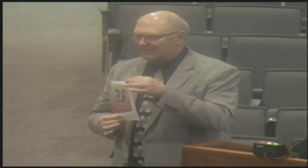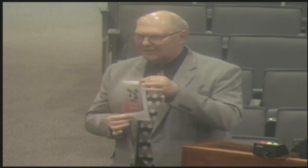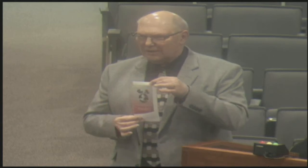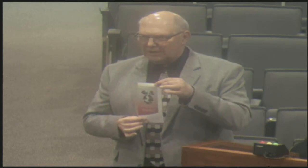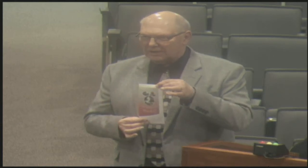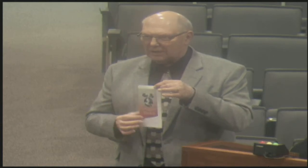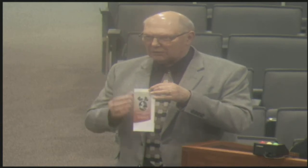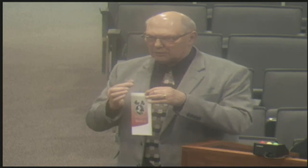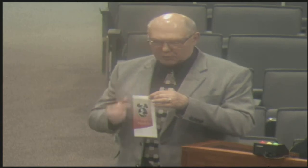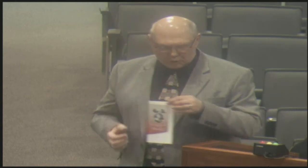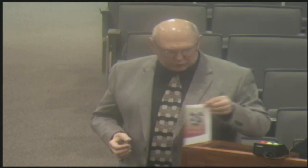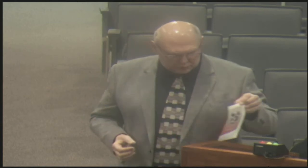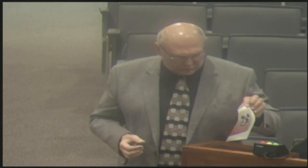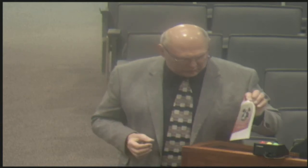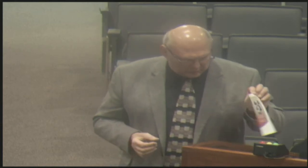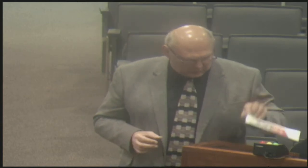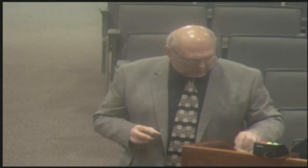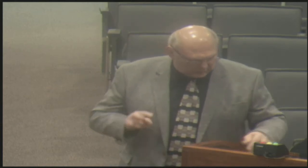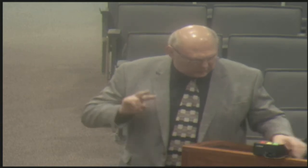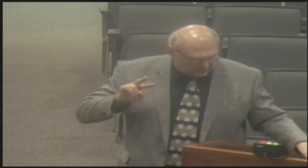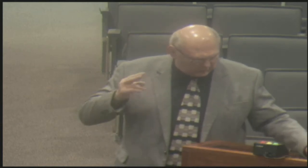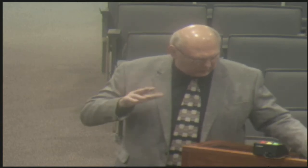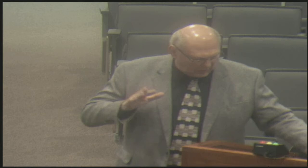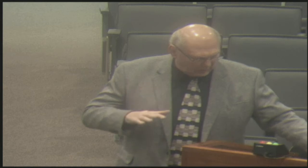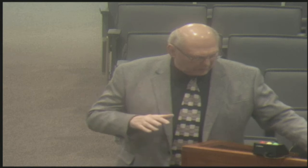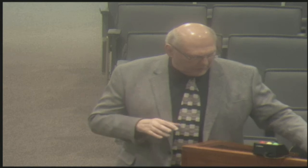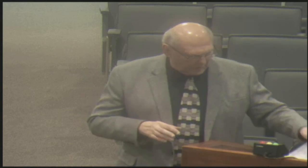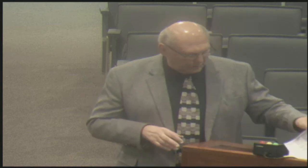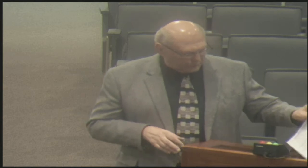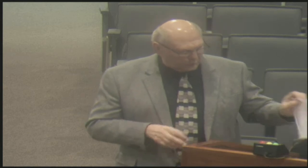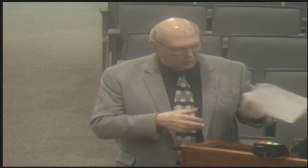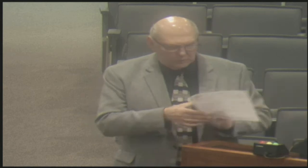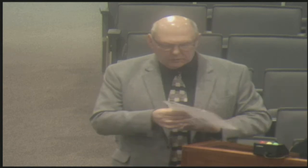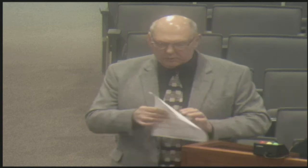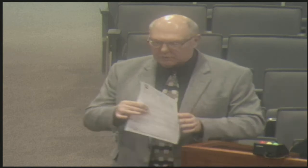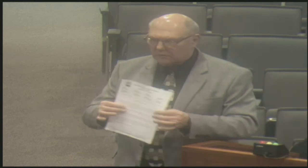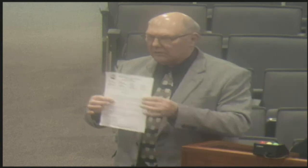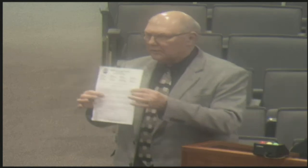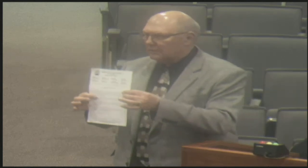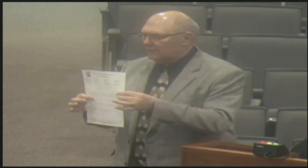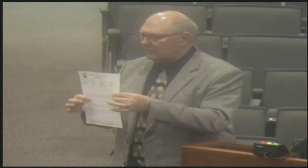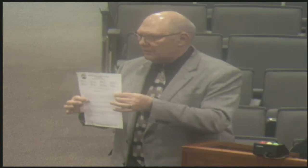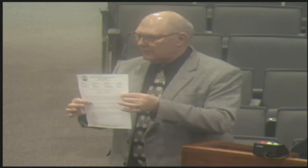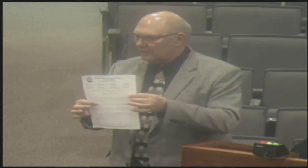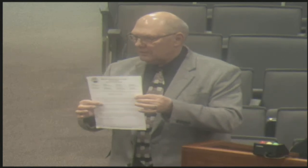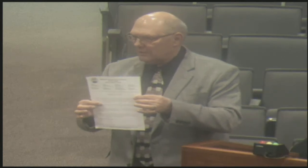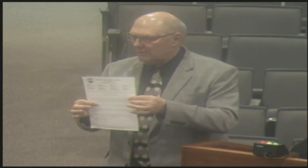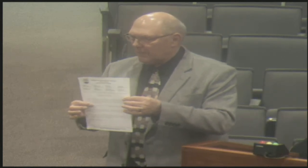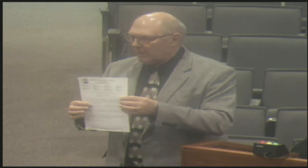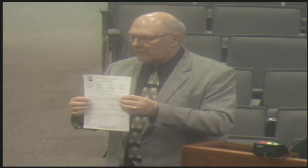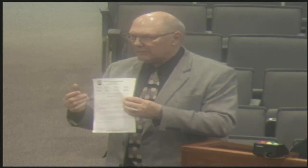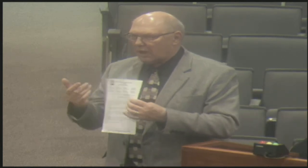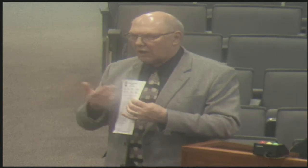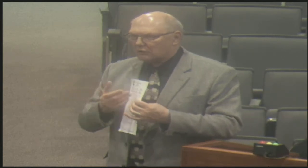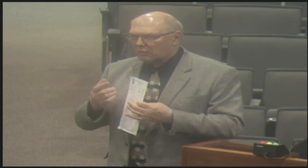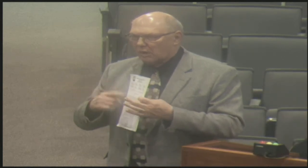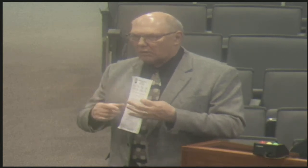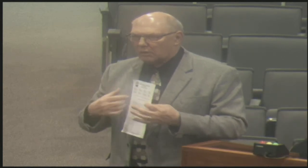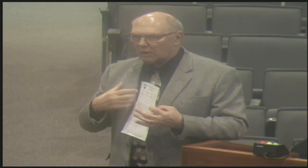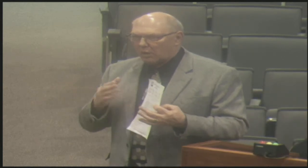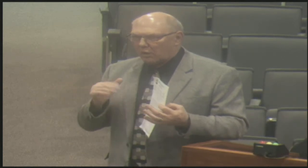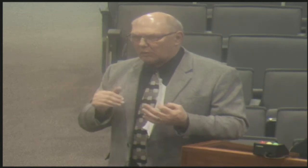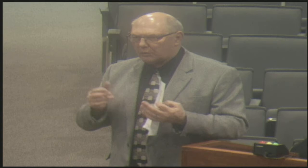And in the trifold brochure that I've shared with you today, as well as a letter